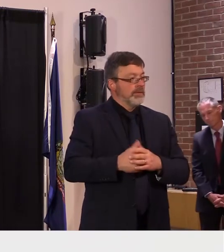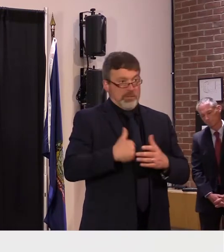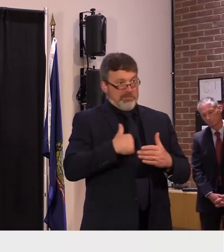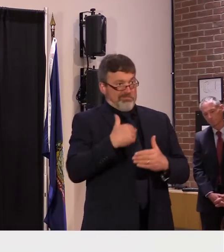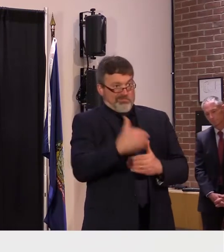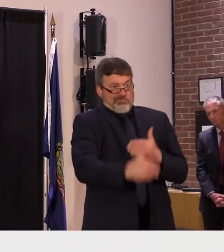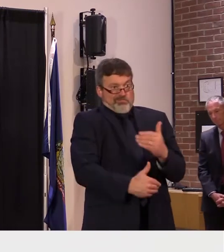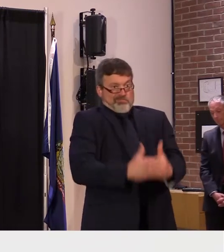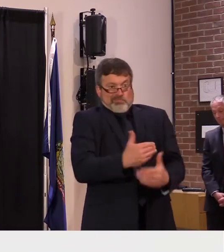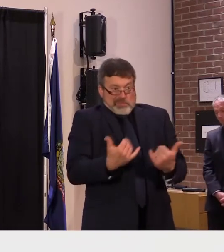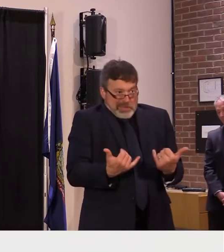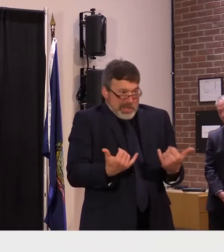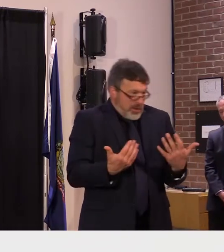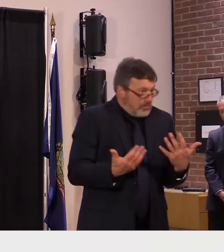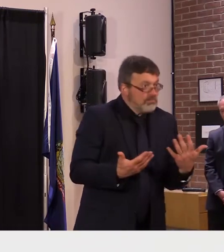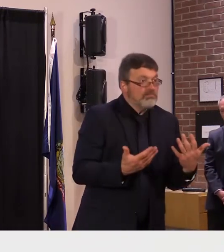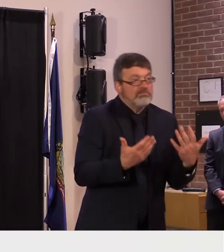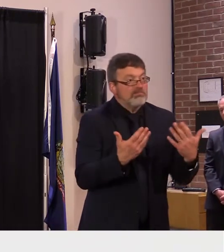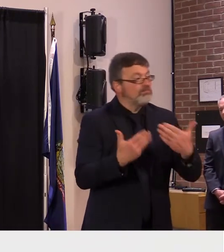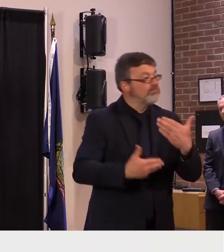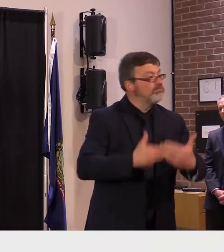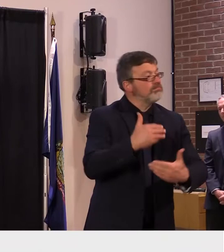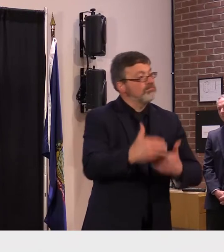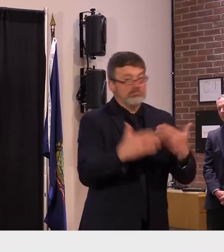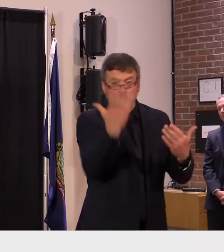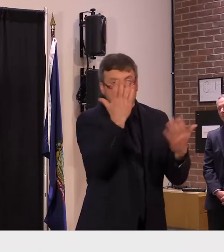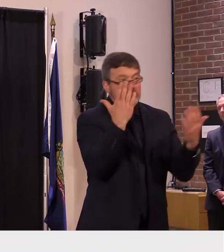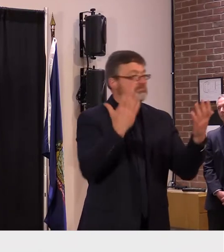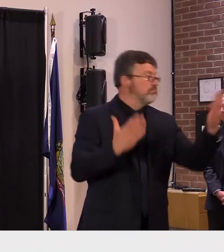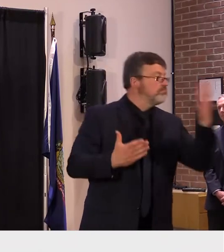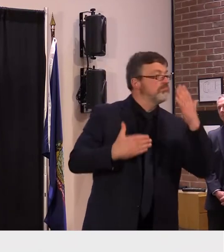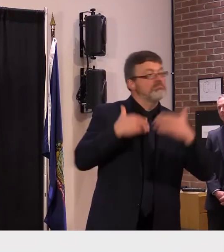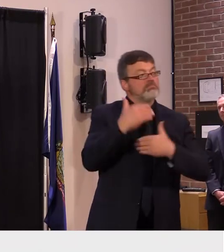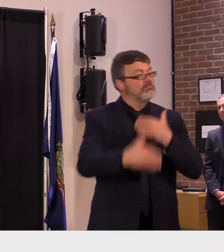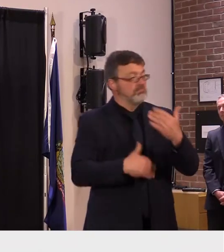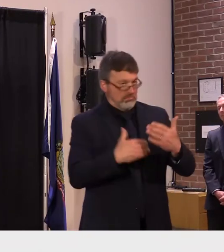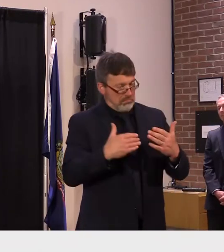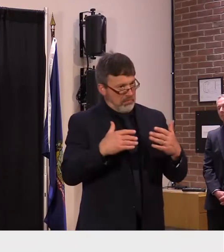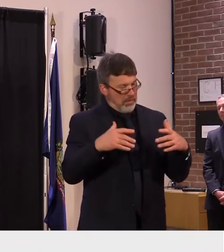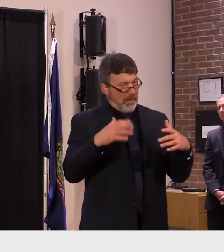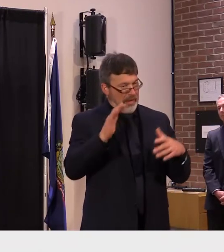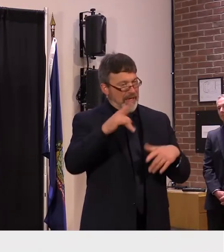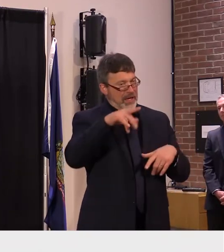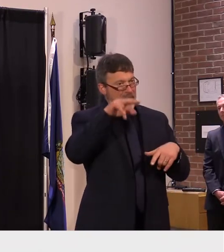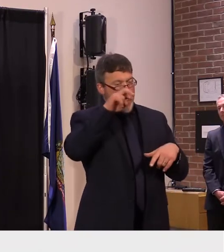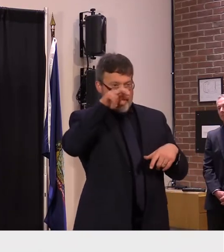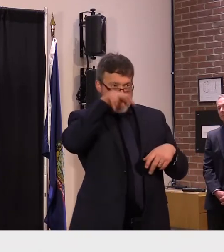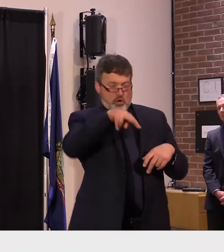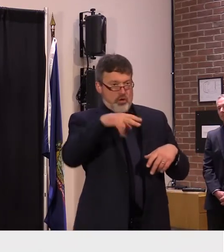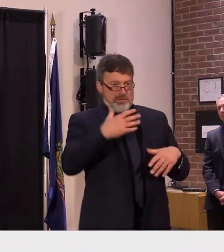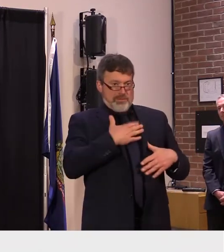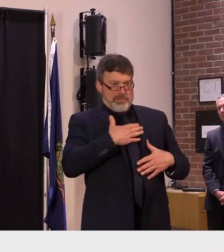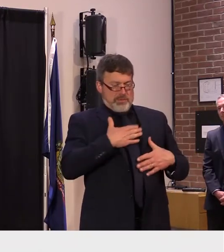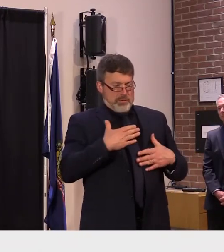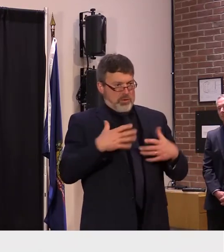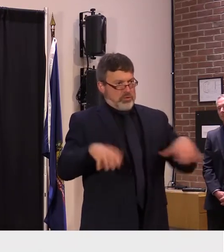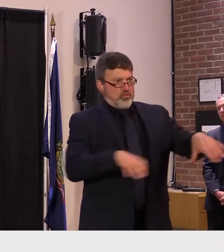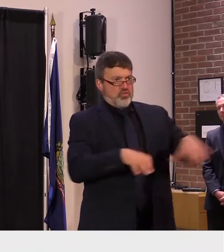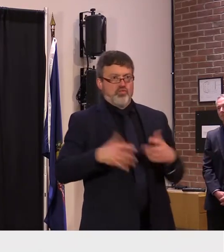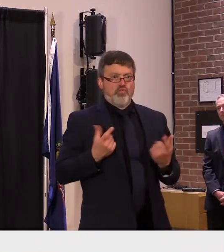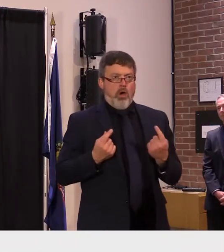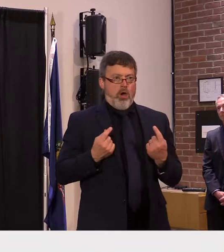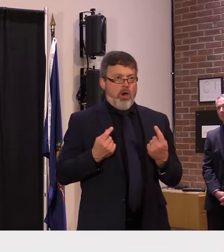many are trying to behave compared to uh the past but also how uncomfortable some are trying to behave